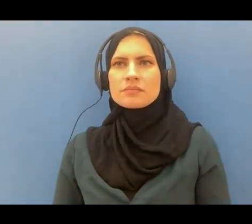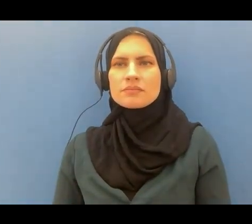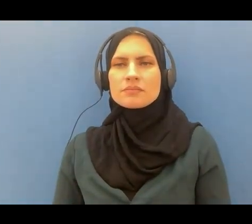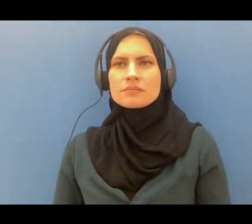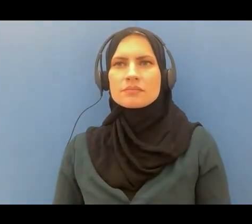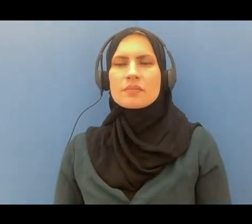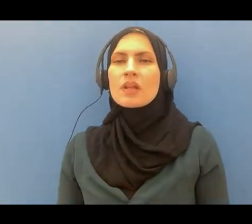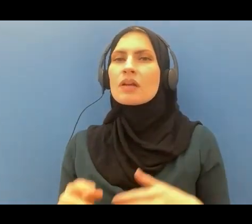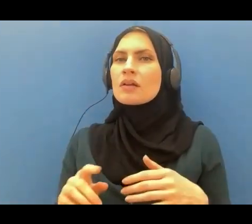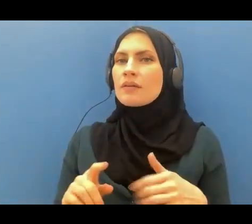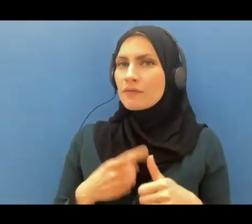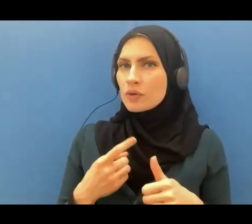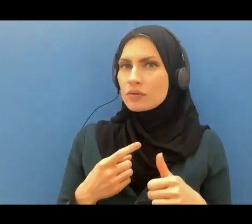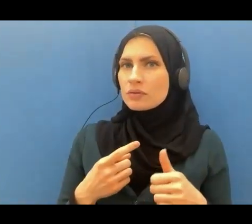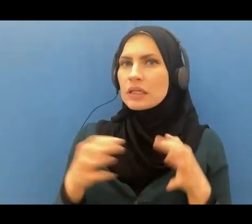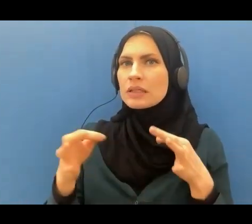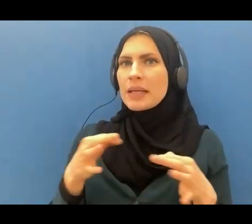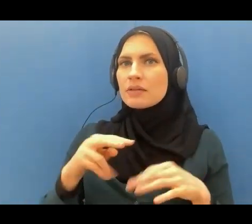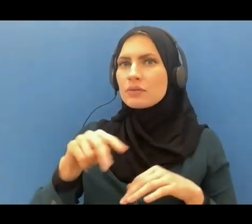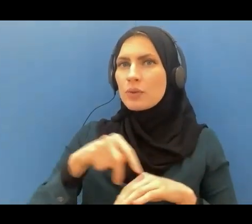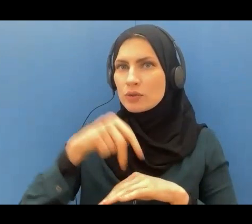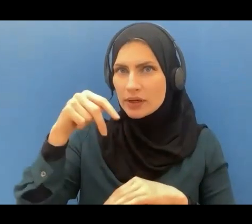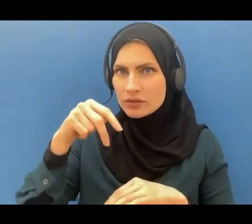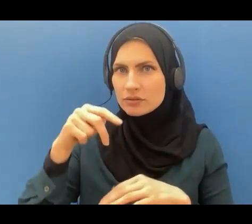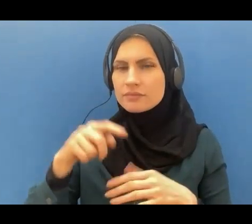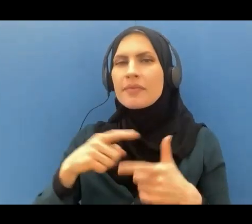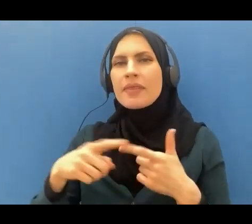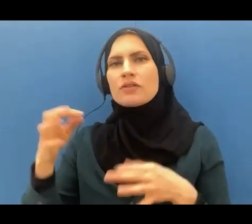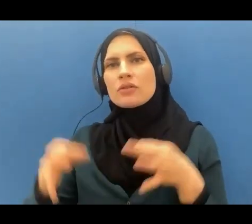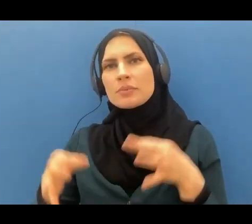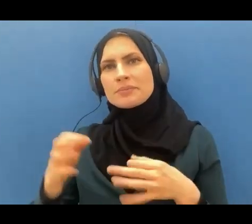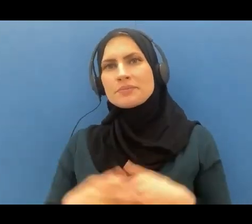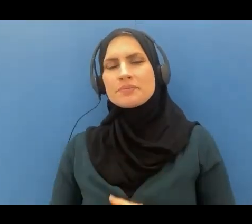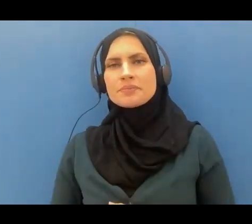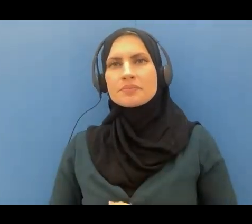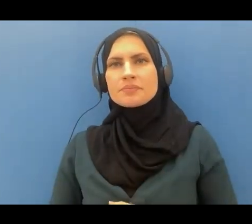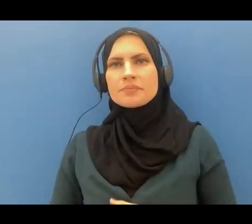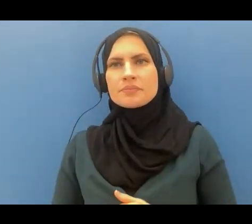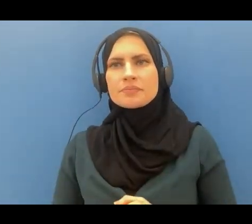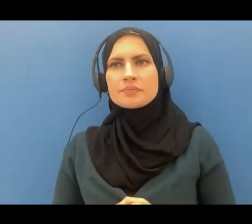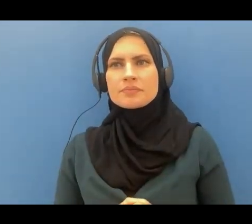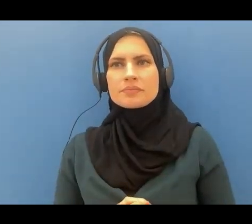of resurrection and then judgment so in ayat 68